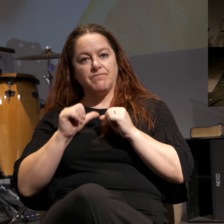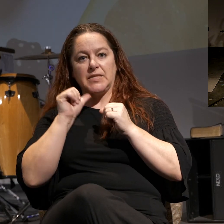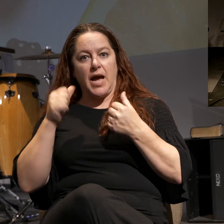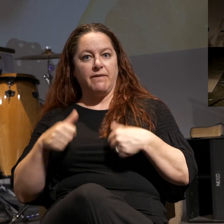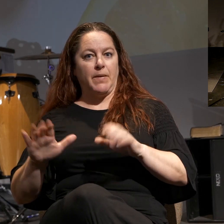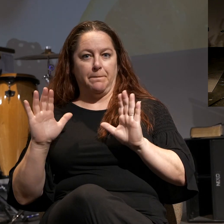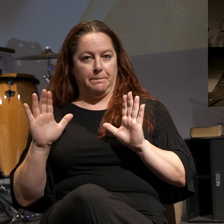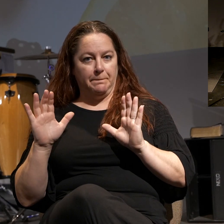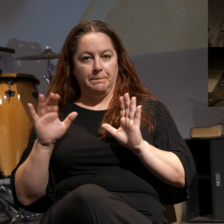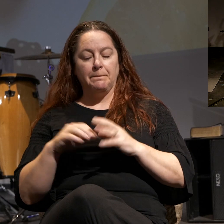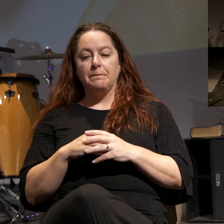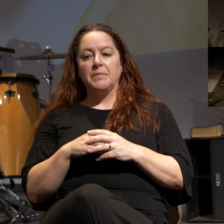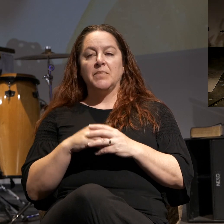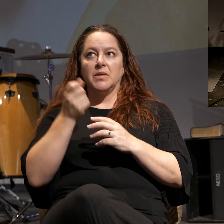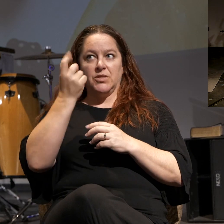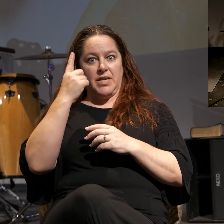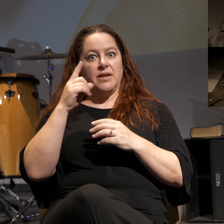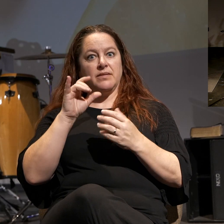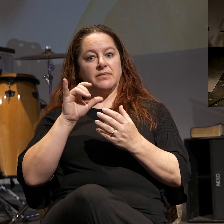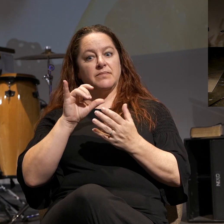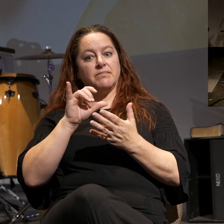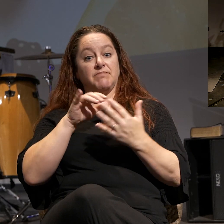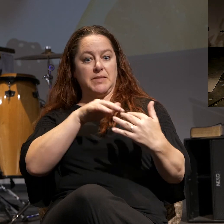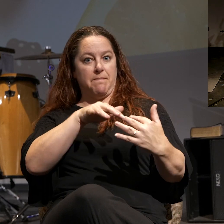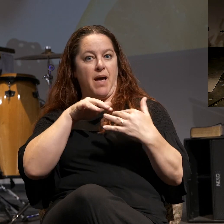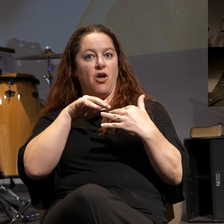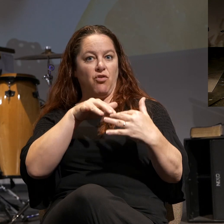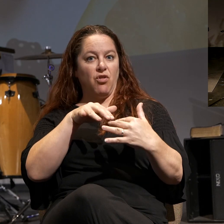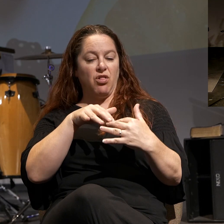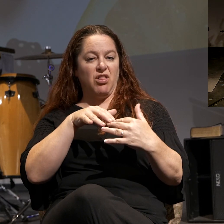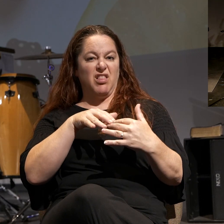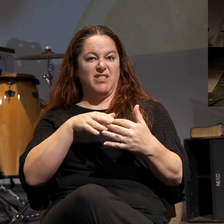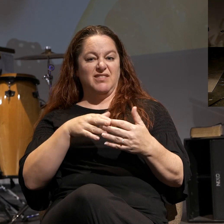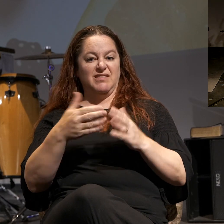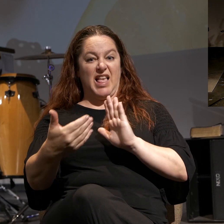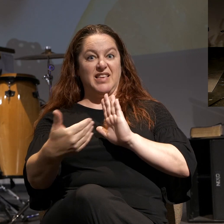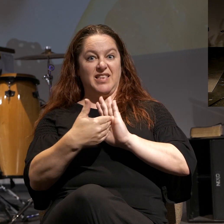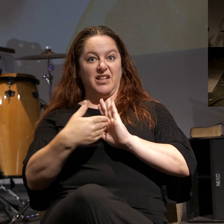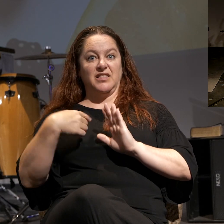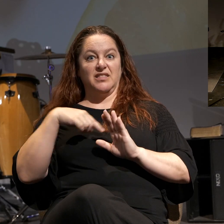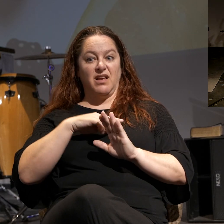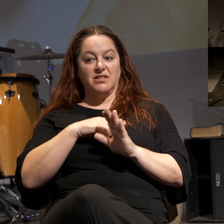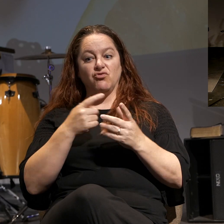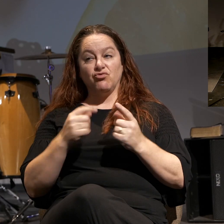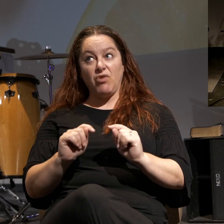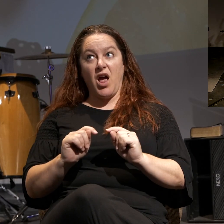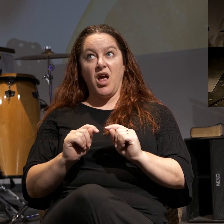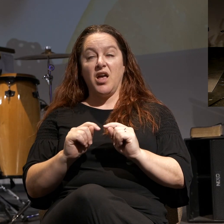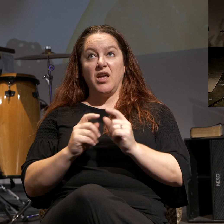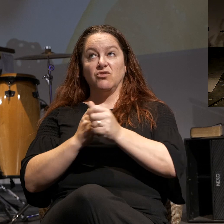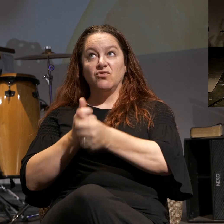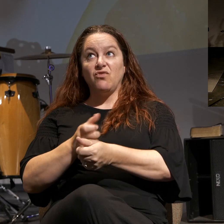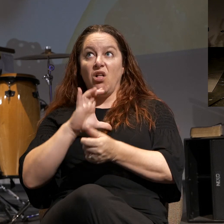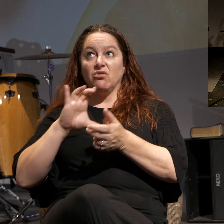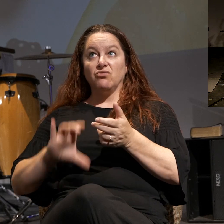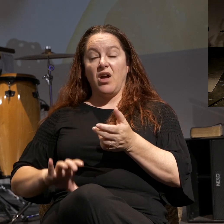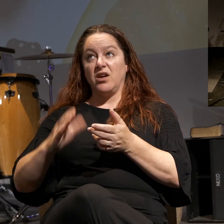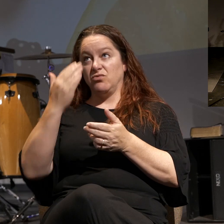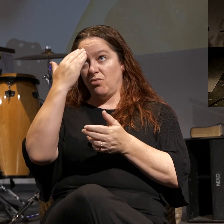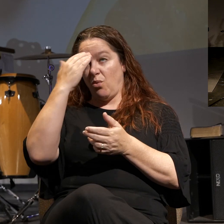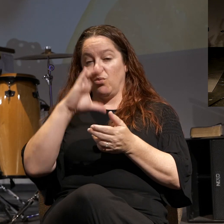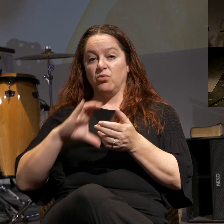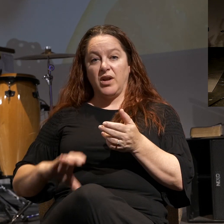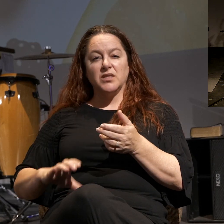the battle that is waged against us in trying to be able to follow Christ and know Christ.